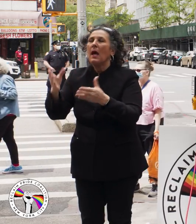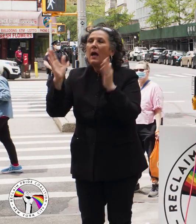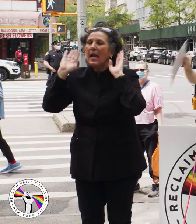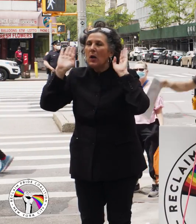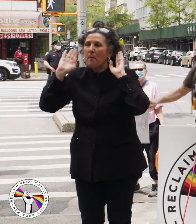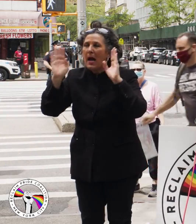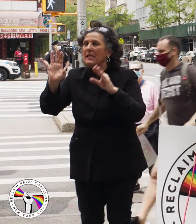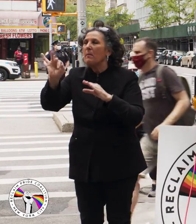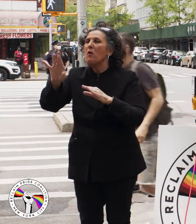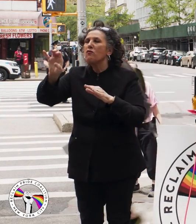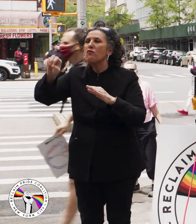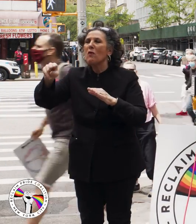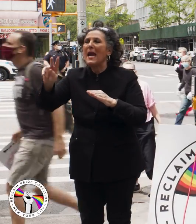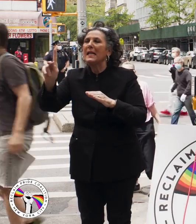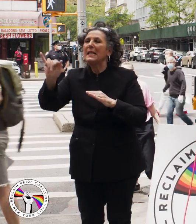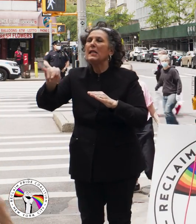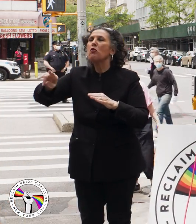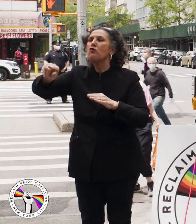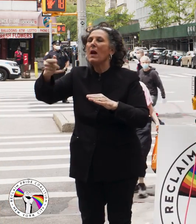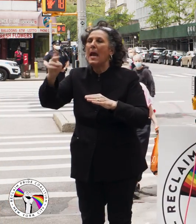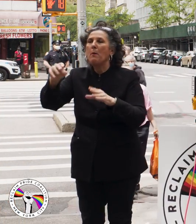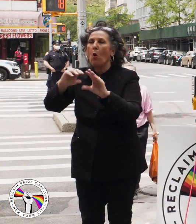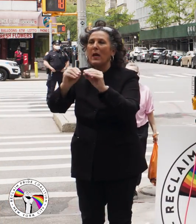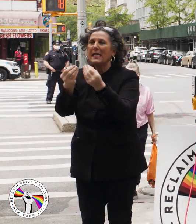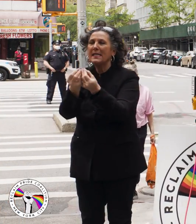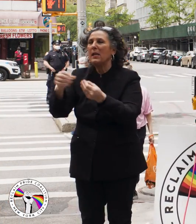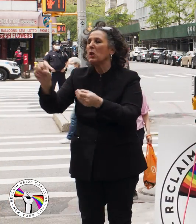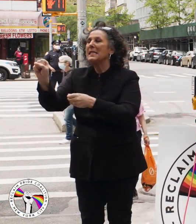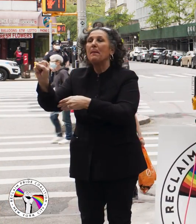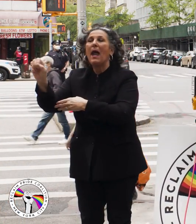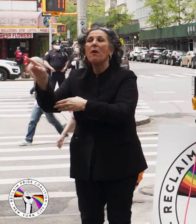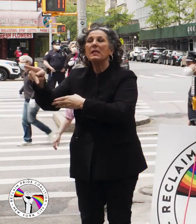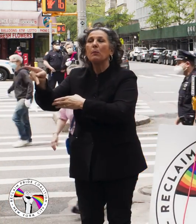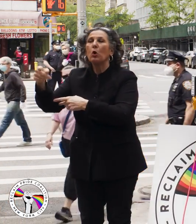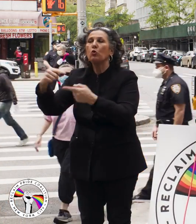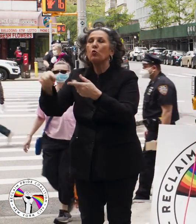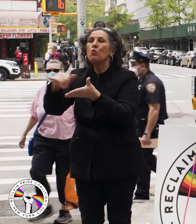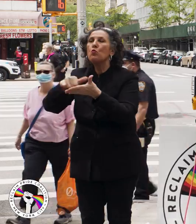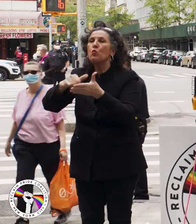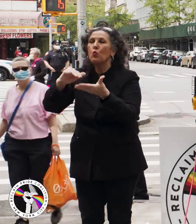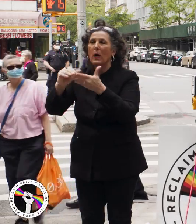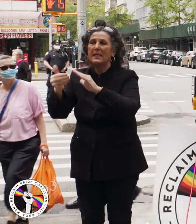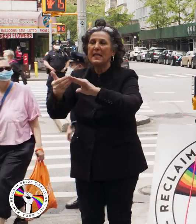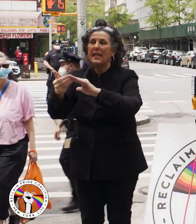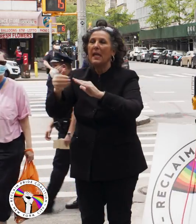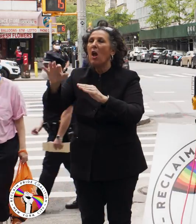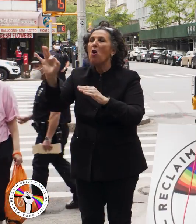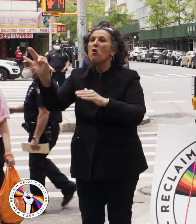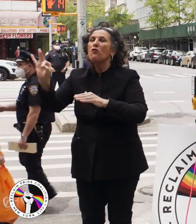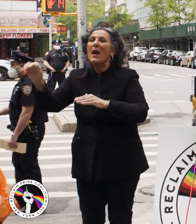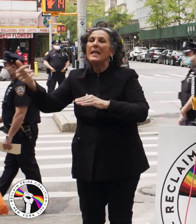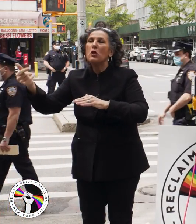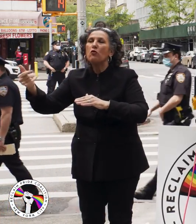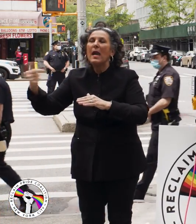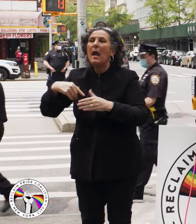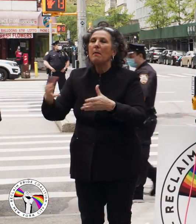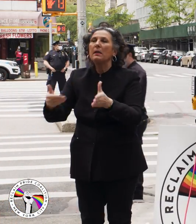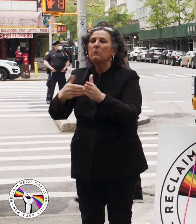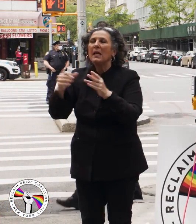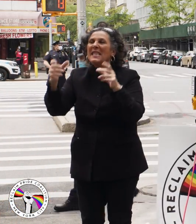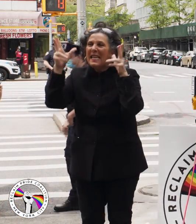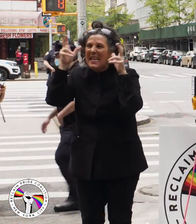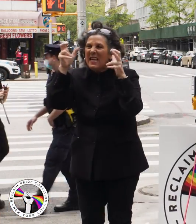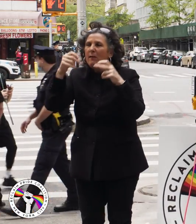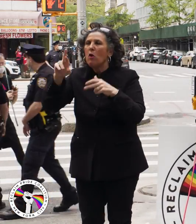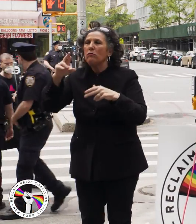-Muslim, from Franklin Graham and his organization Samaritan's Purse to New York City. Franklin Graham has described Islam as a, quote,